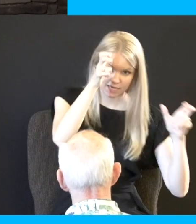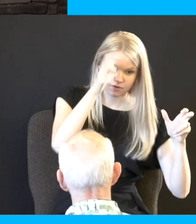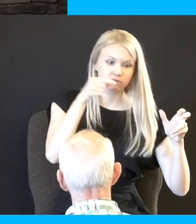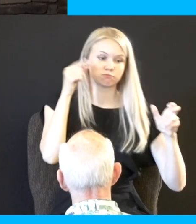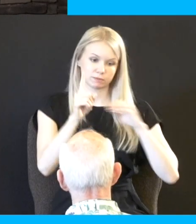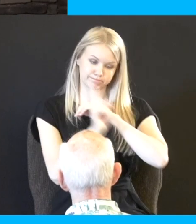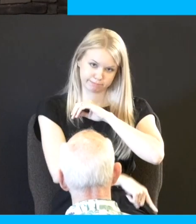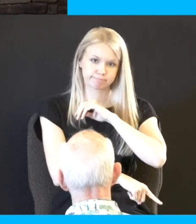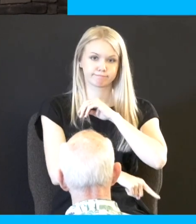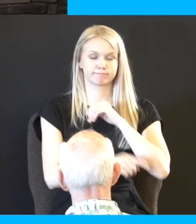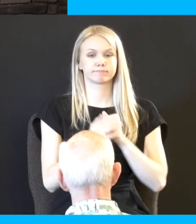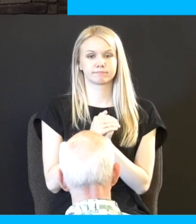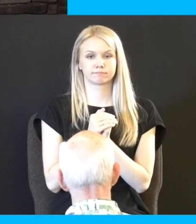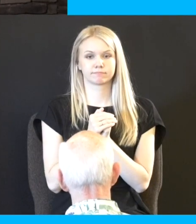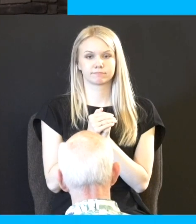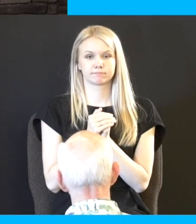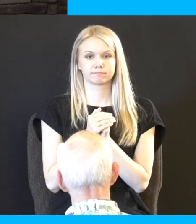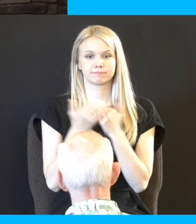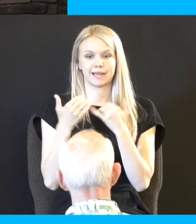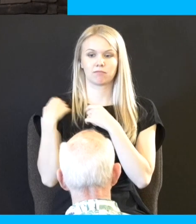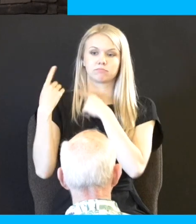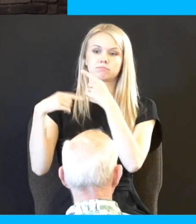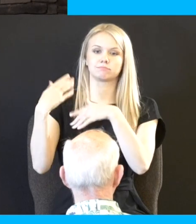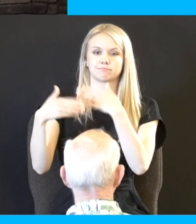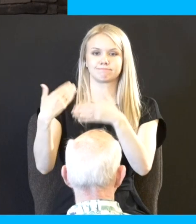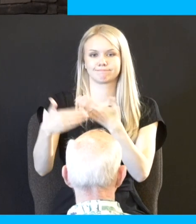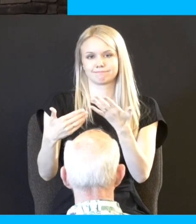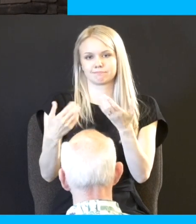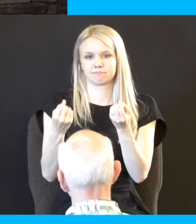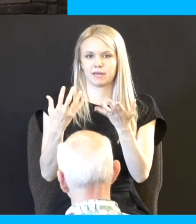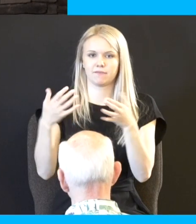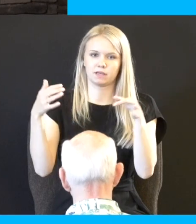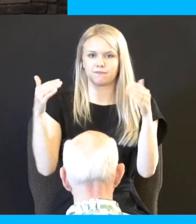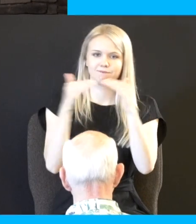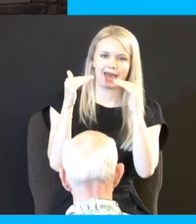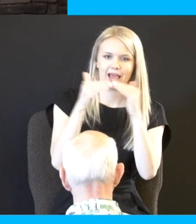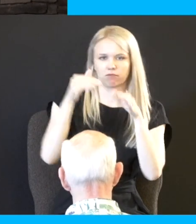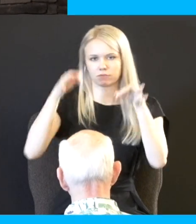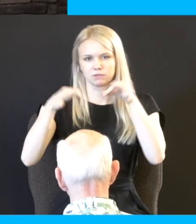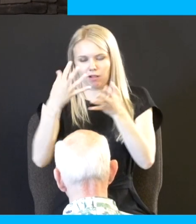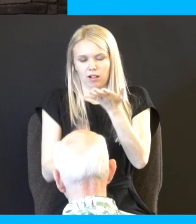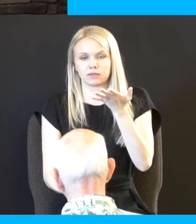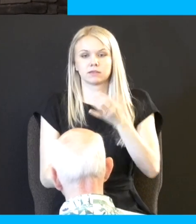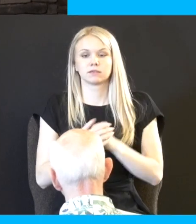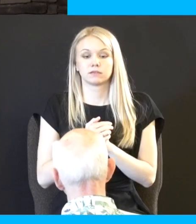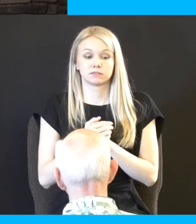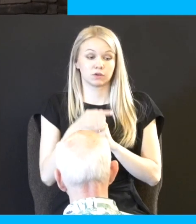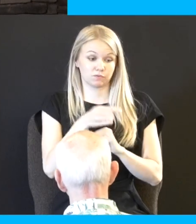we've lost some of that and it shall be if the wicked man be worthy to be beaten look at this that the judge